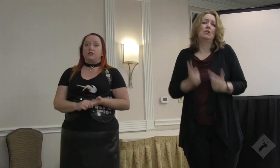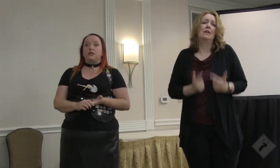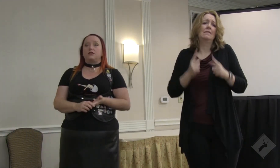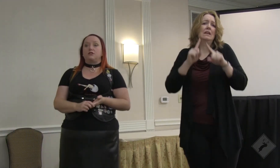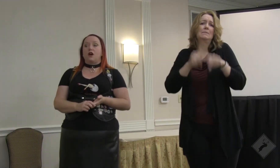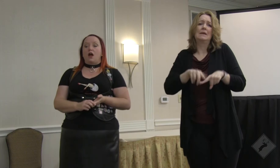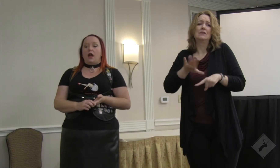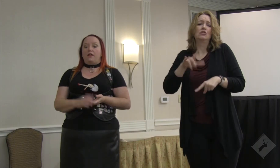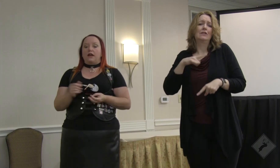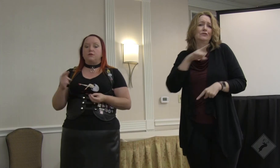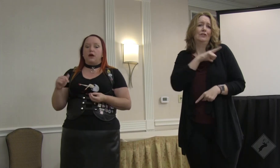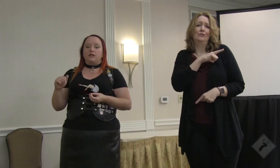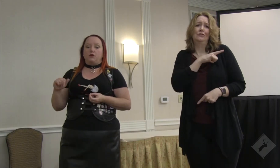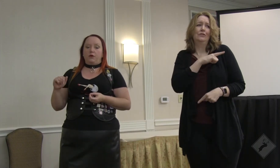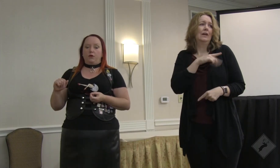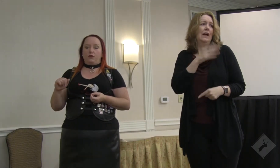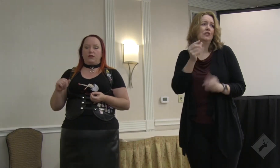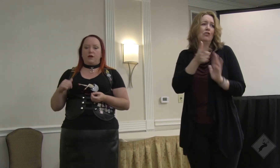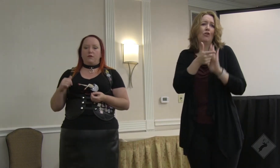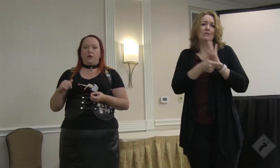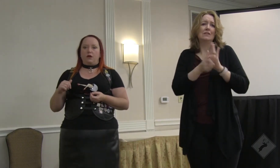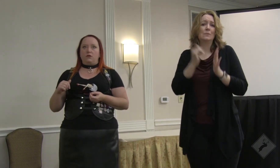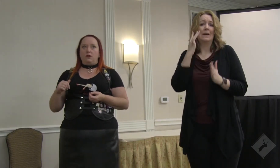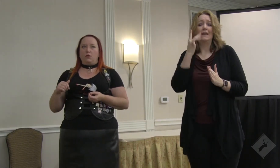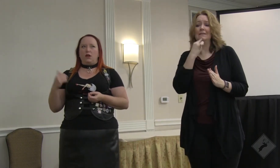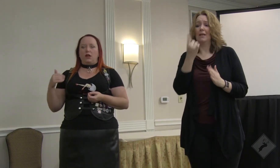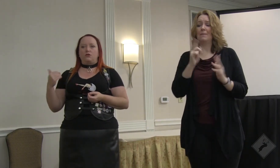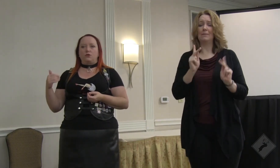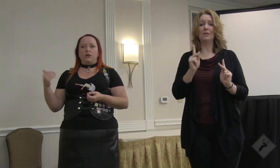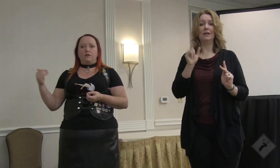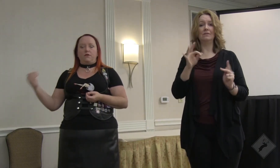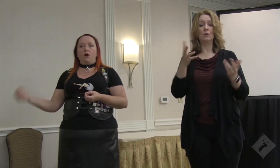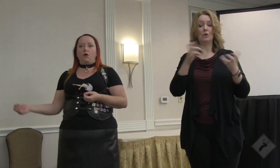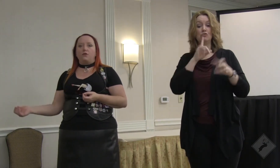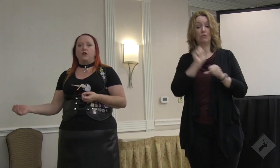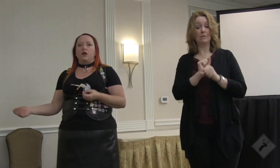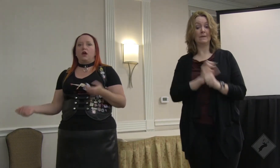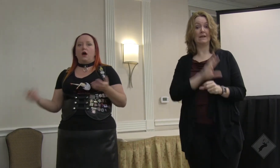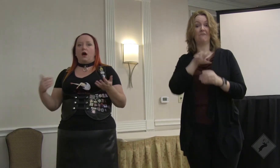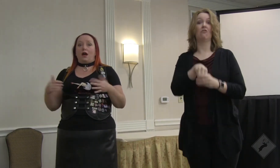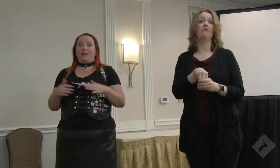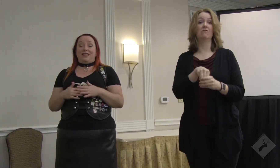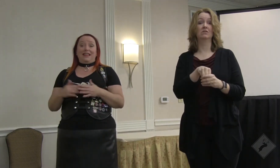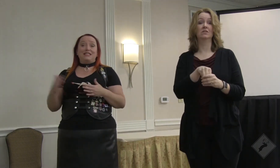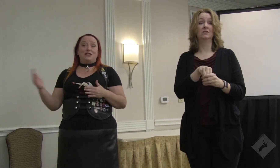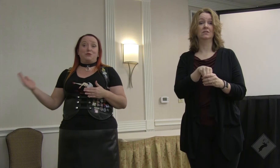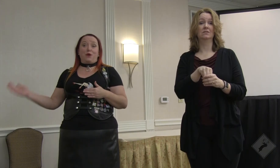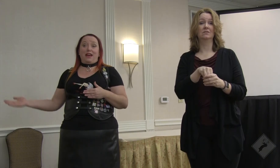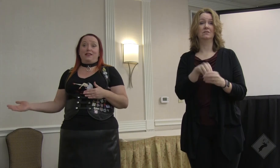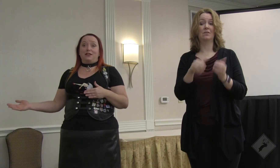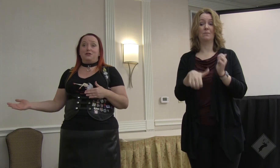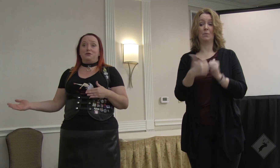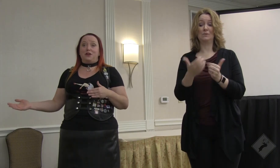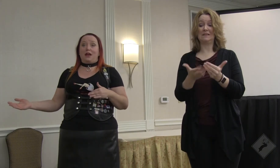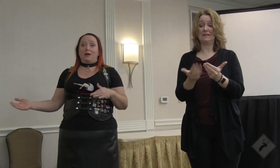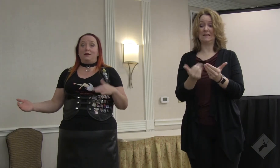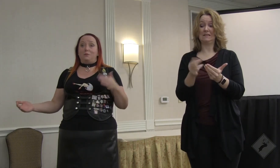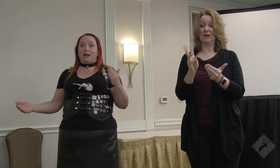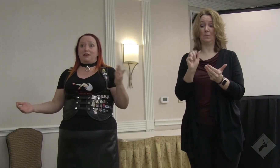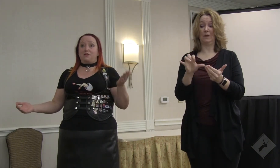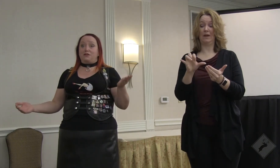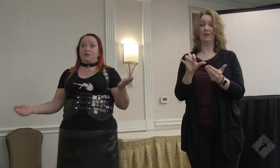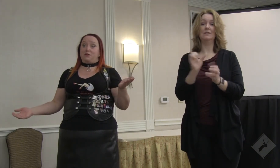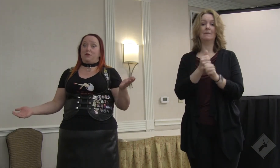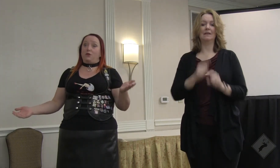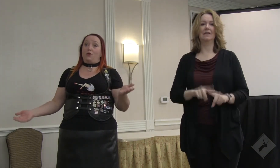depends on your legislature. And that's why I tell people all the time that they, you know, want to get truly involved. The easiest way that you can